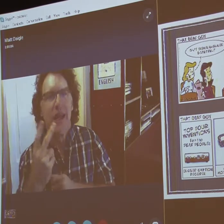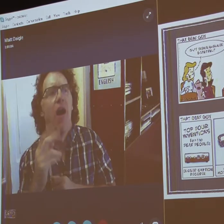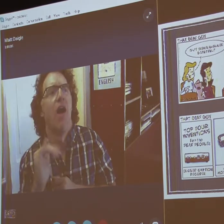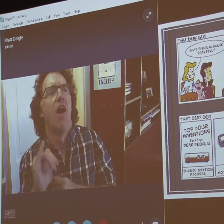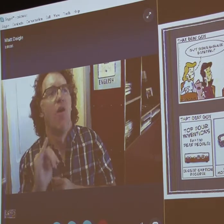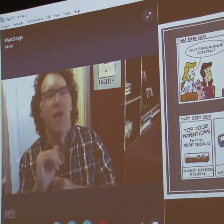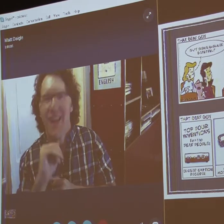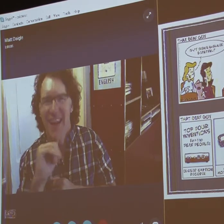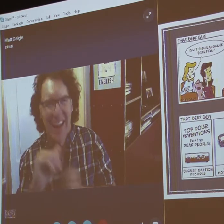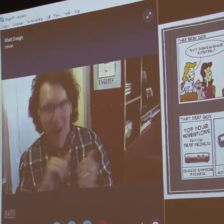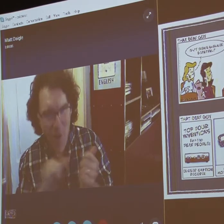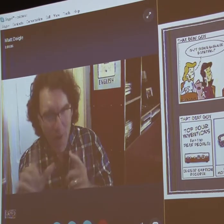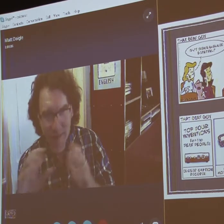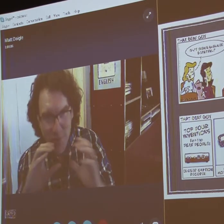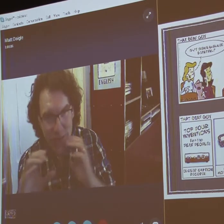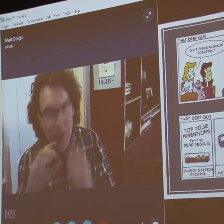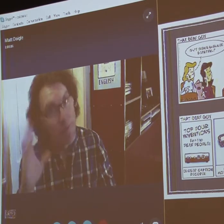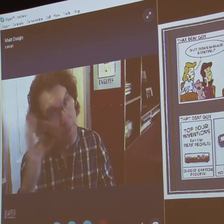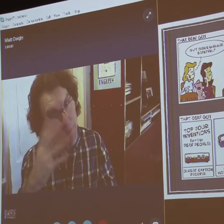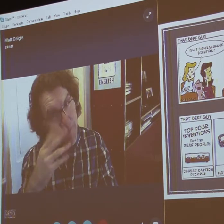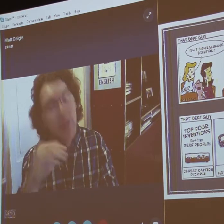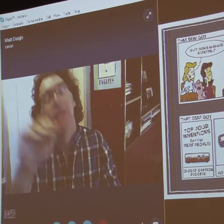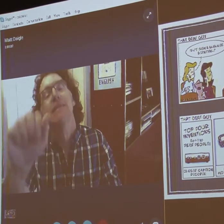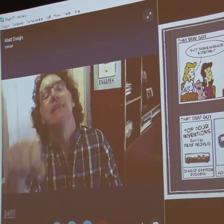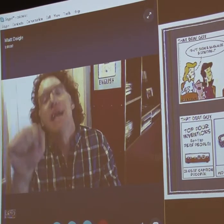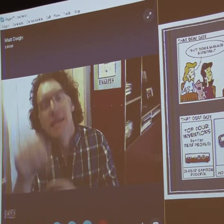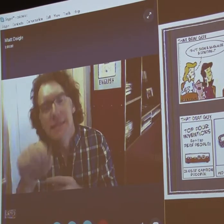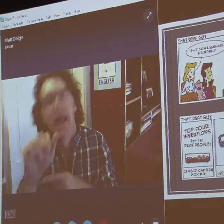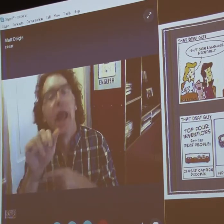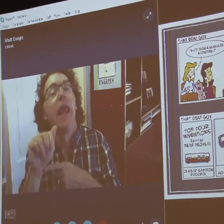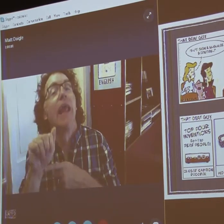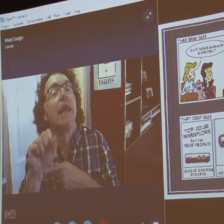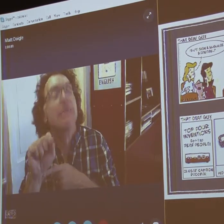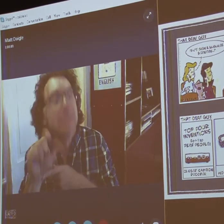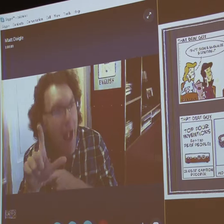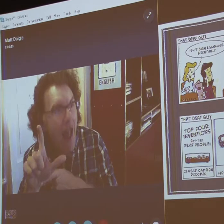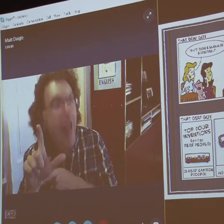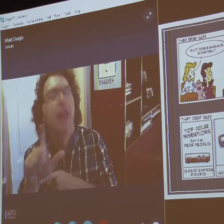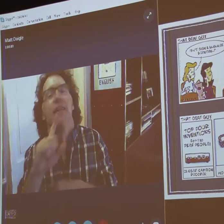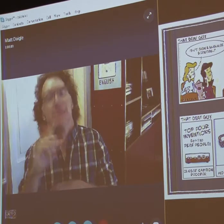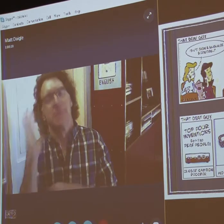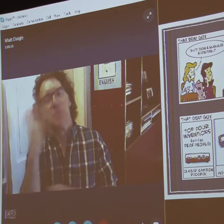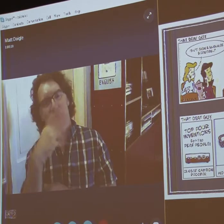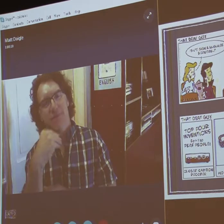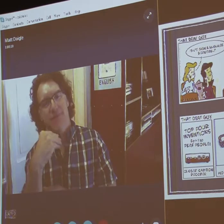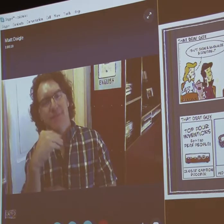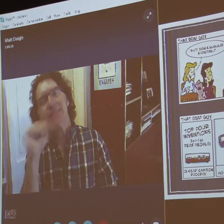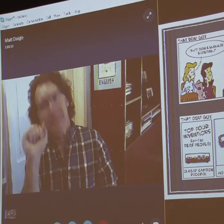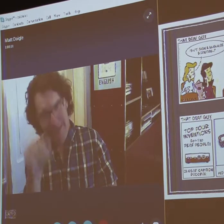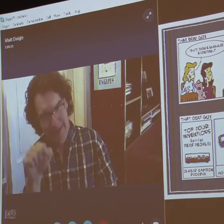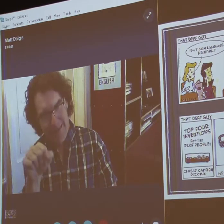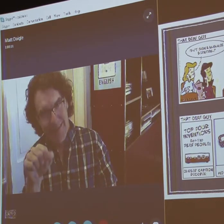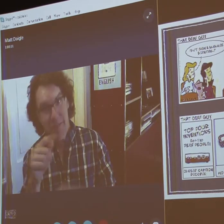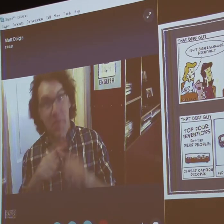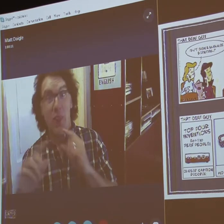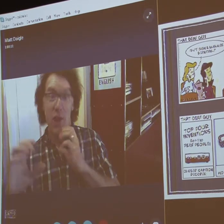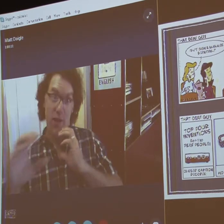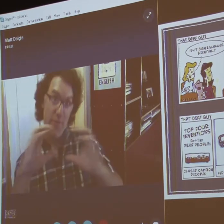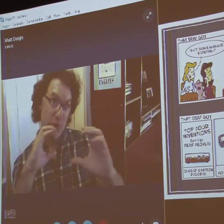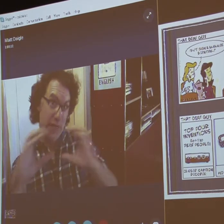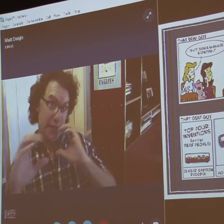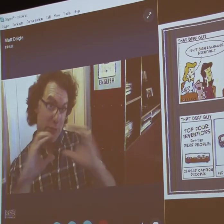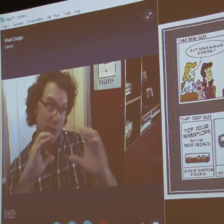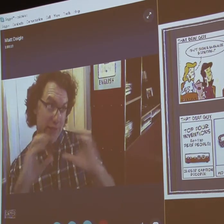hearing community or the people who can hear that don't know sign language. Yes, sign language is beautiful. ASL is a beautiful